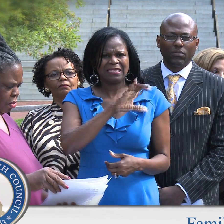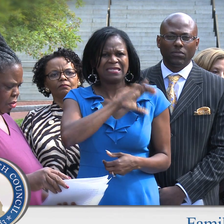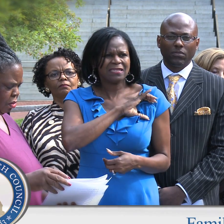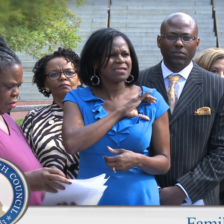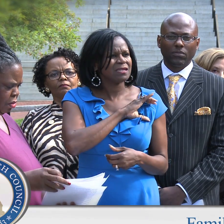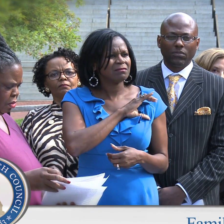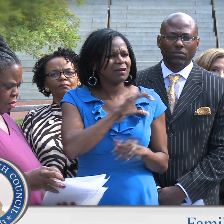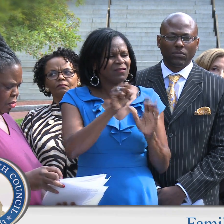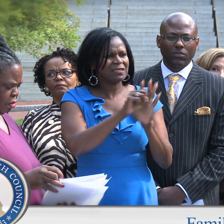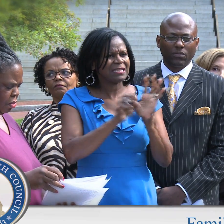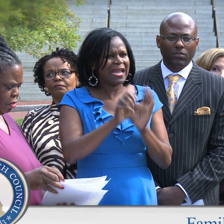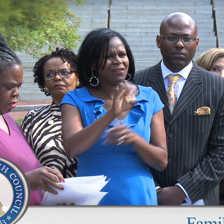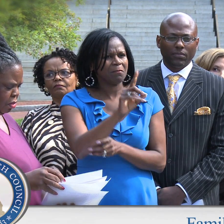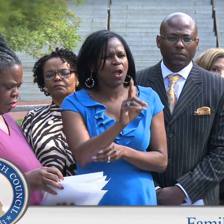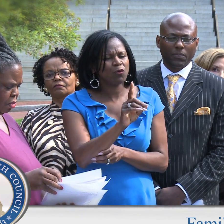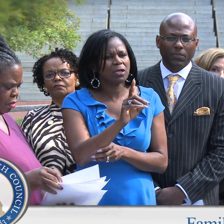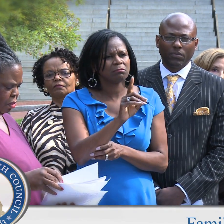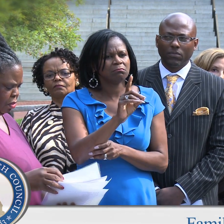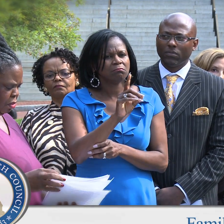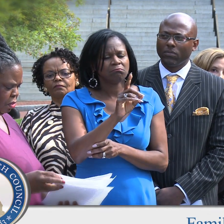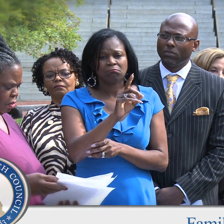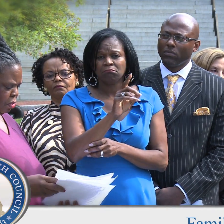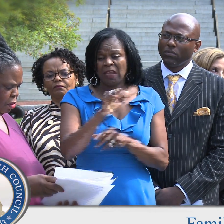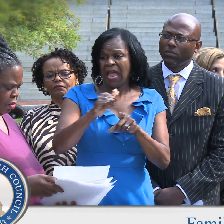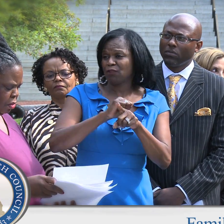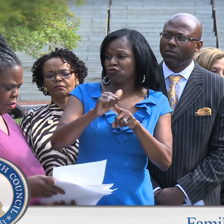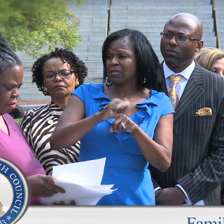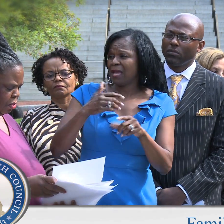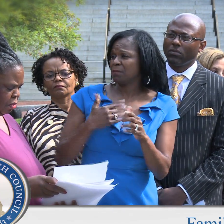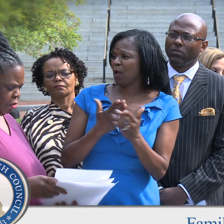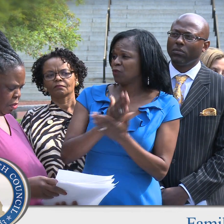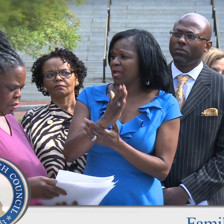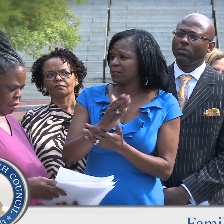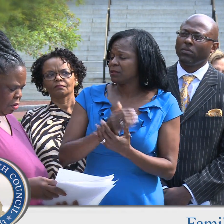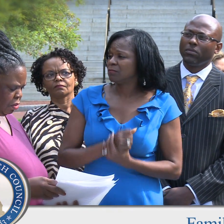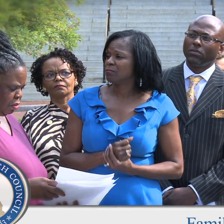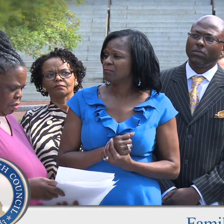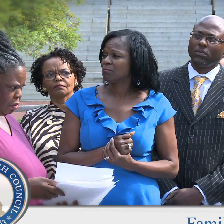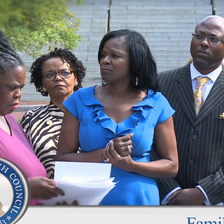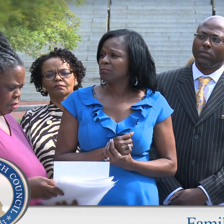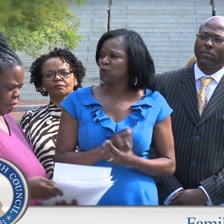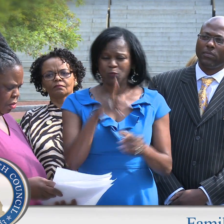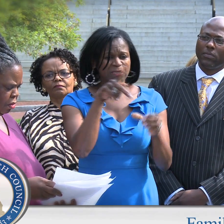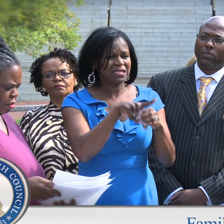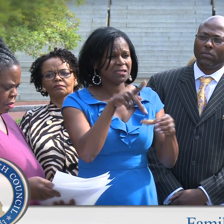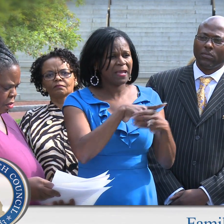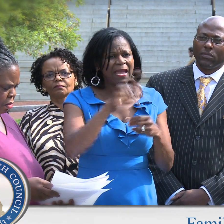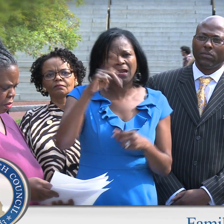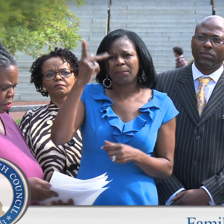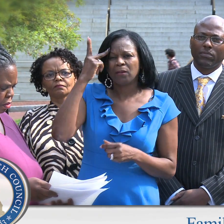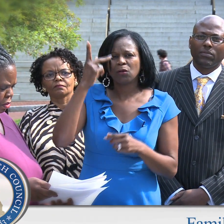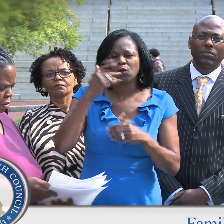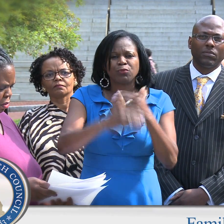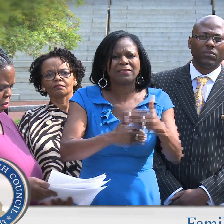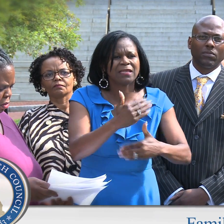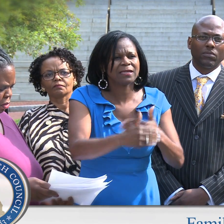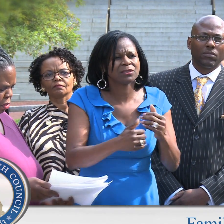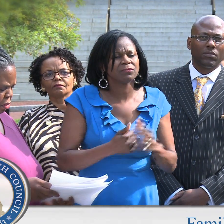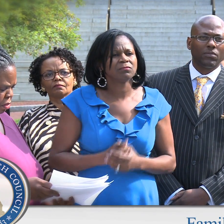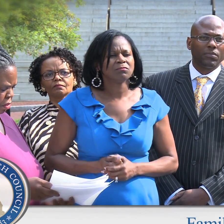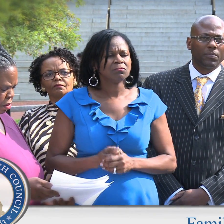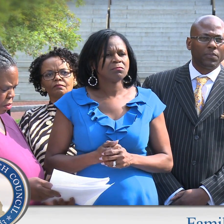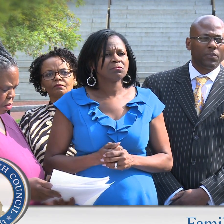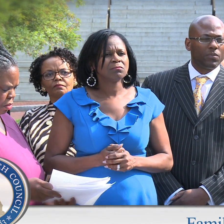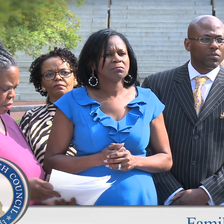I thought it was important that as a citizen of the state of Maryland that I could exercise my right to